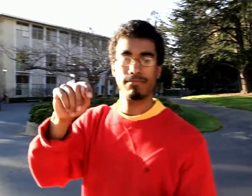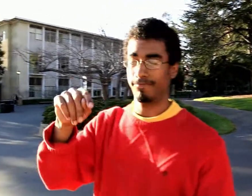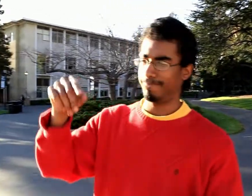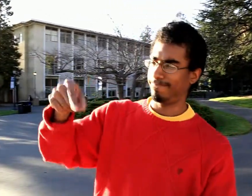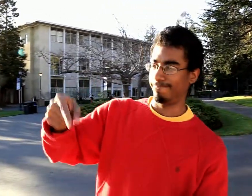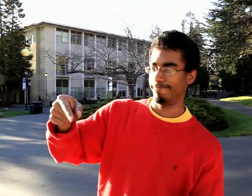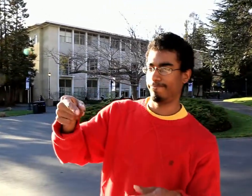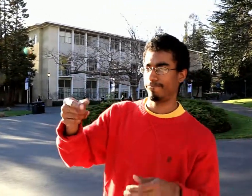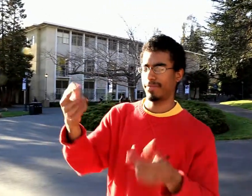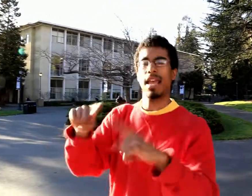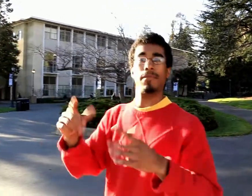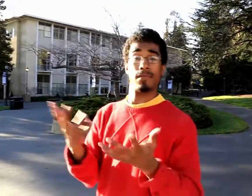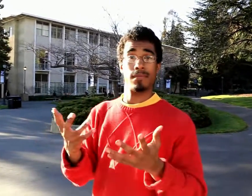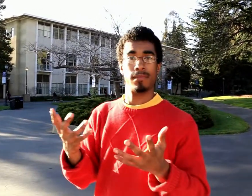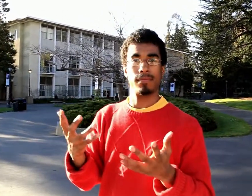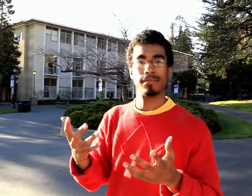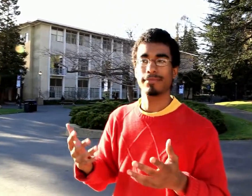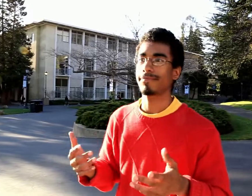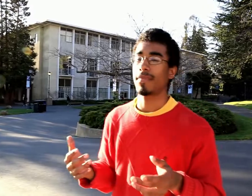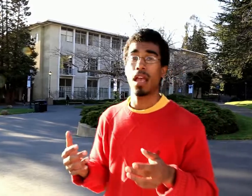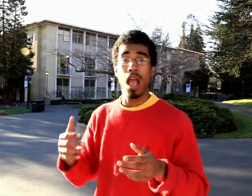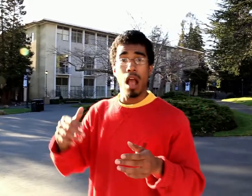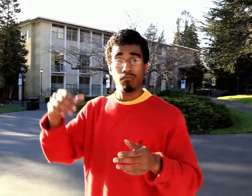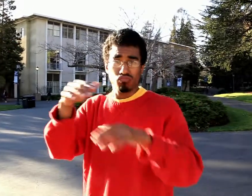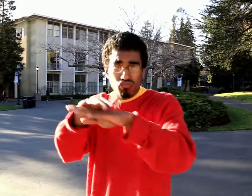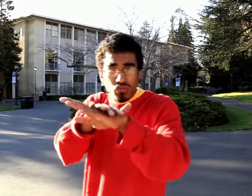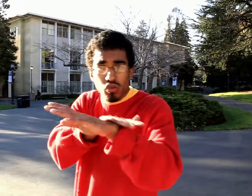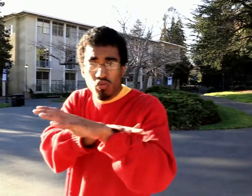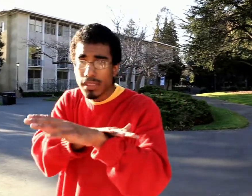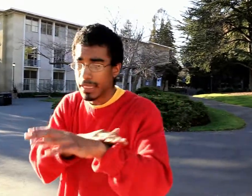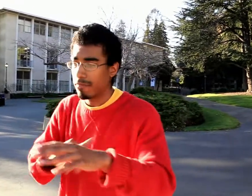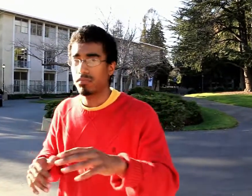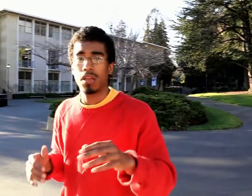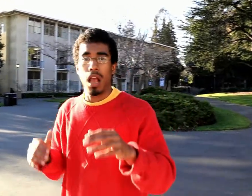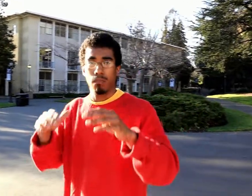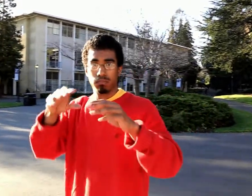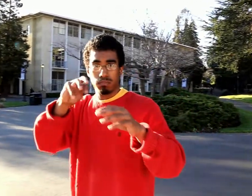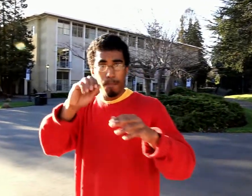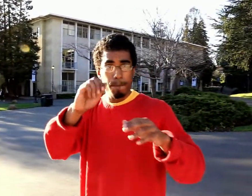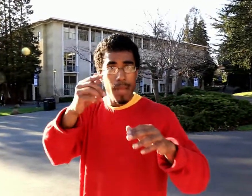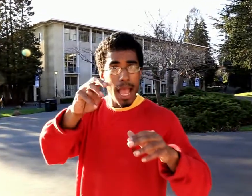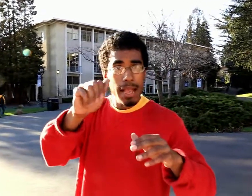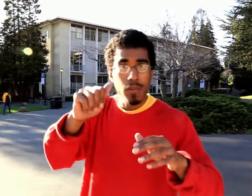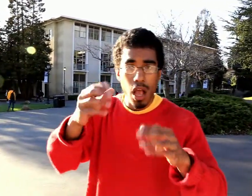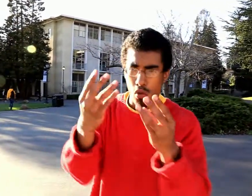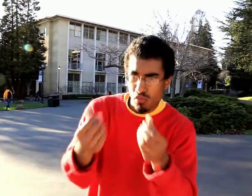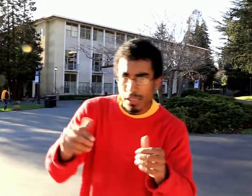What normally happens there? Well, slowly, magma, the smelted rock,